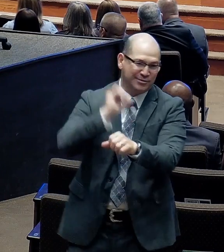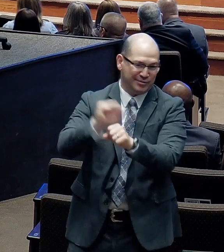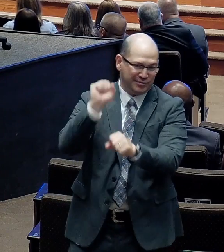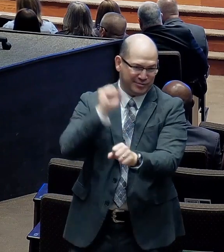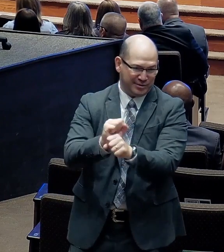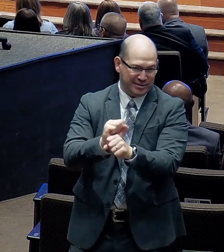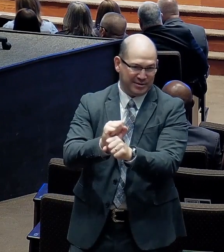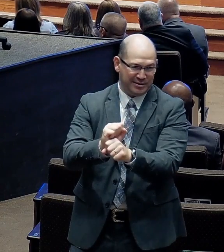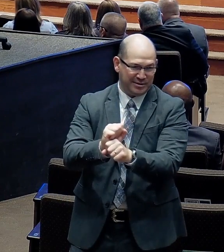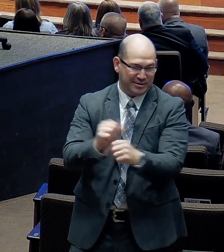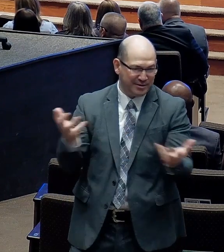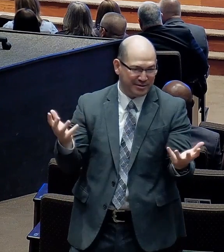gave the increase.